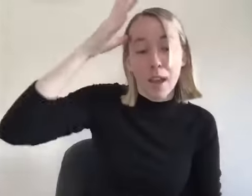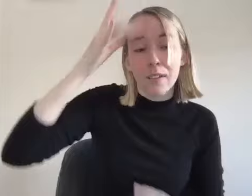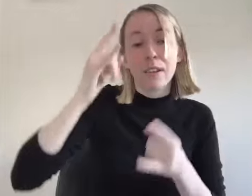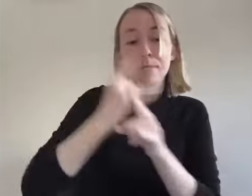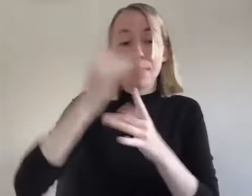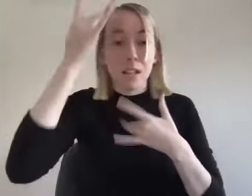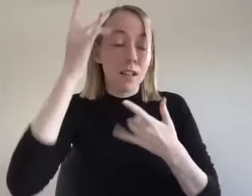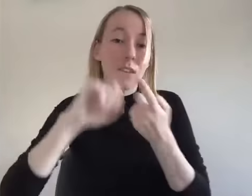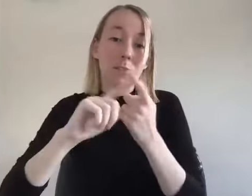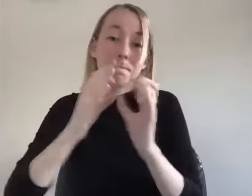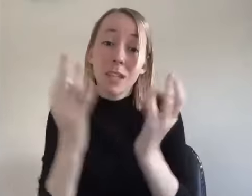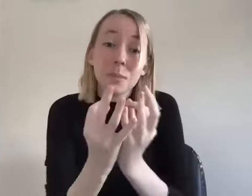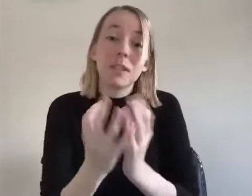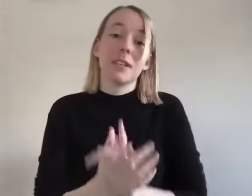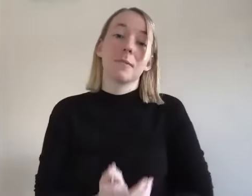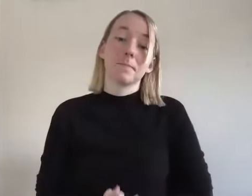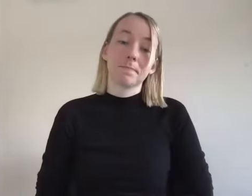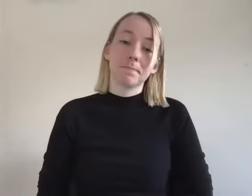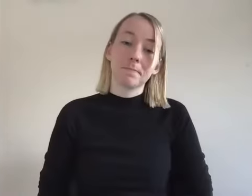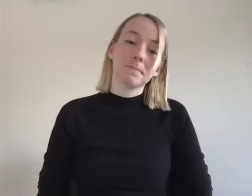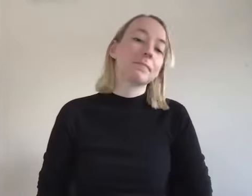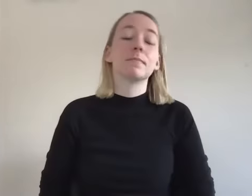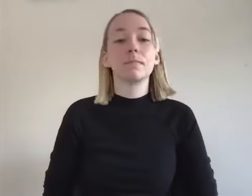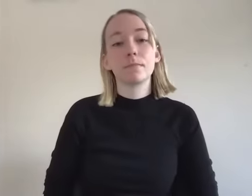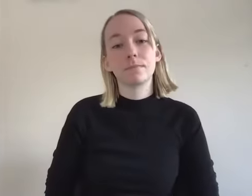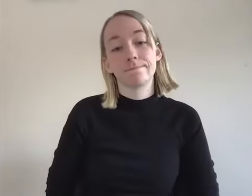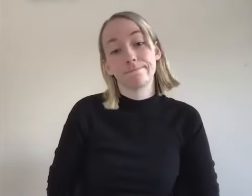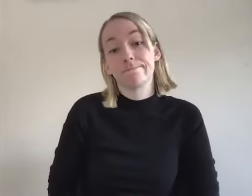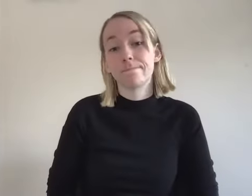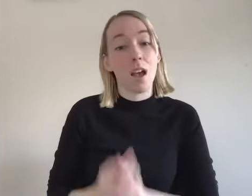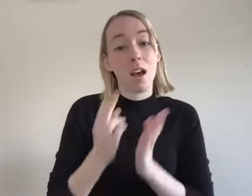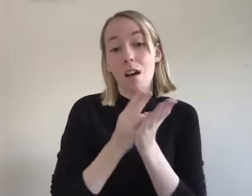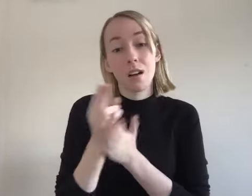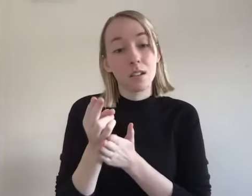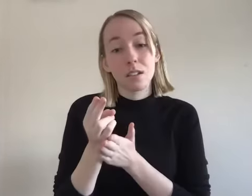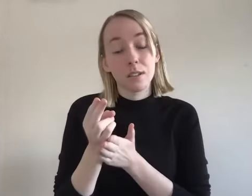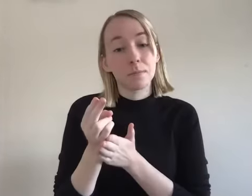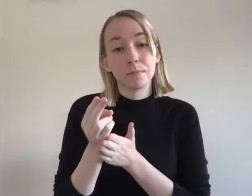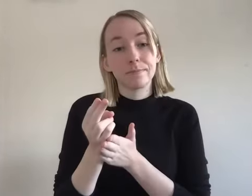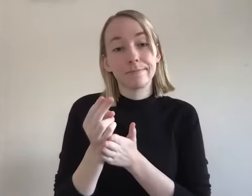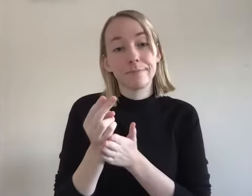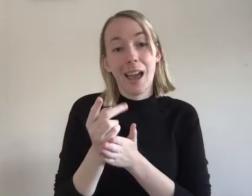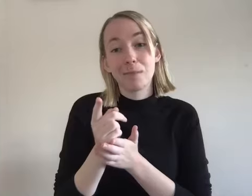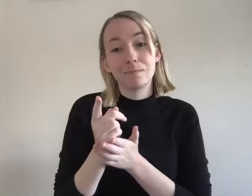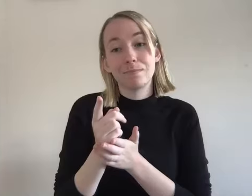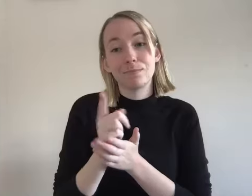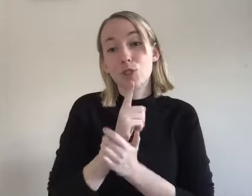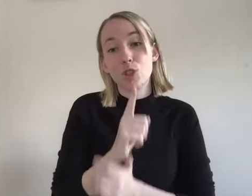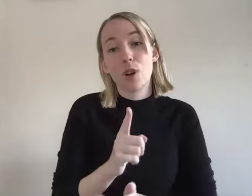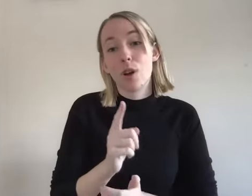my parents um you know frankly like i mean i'm pretty sure like